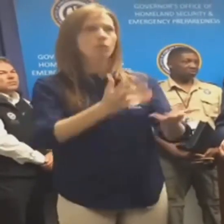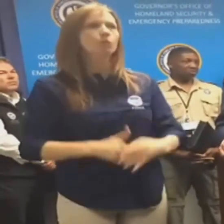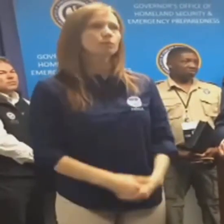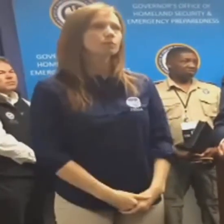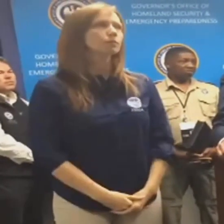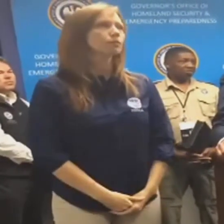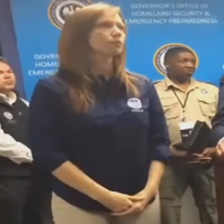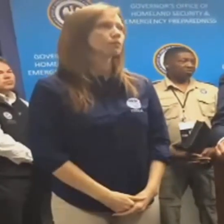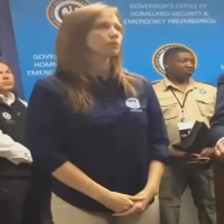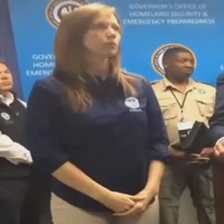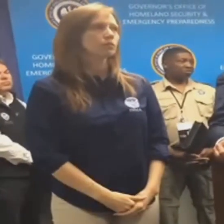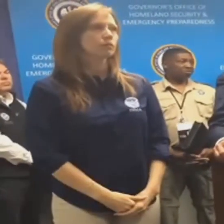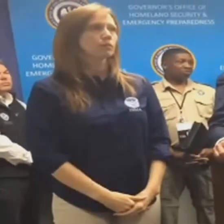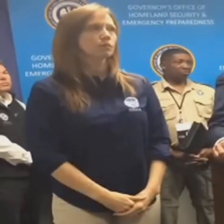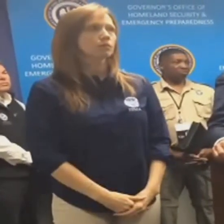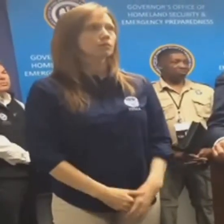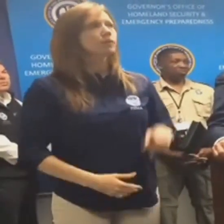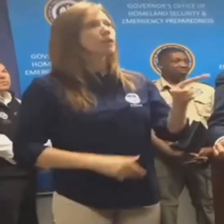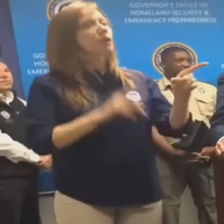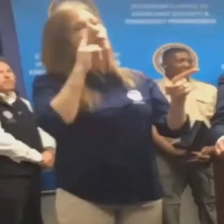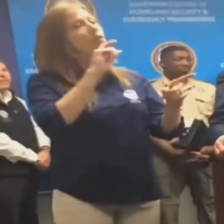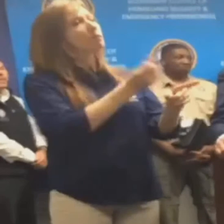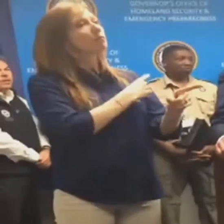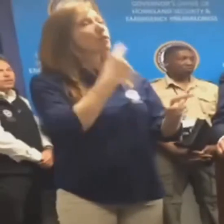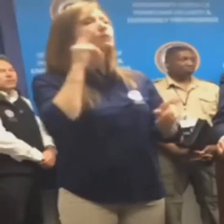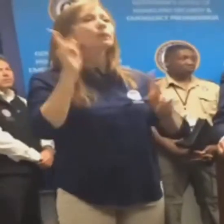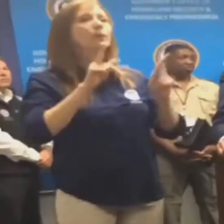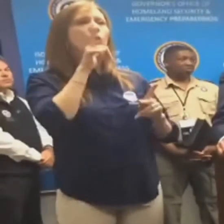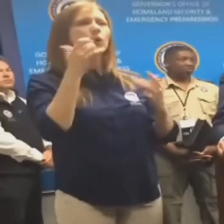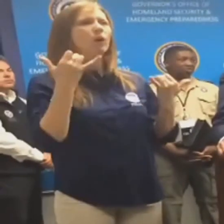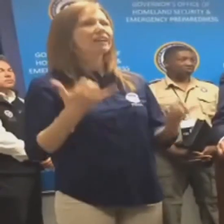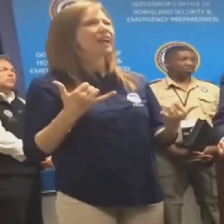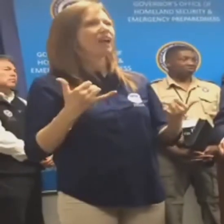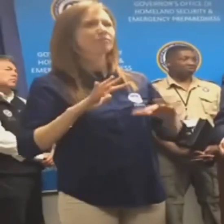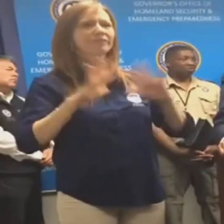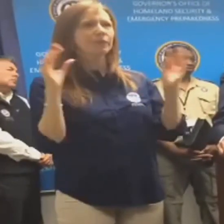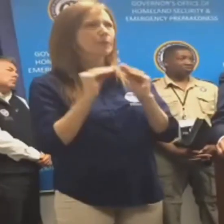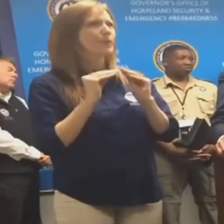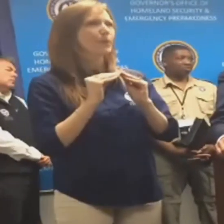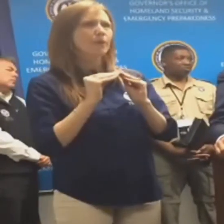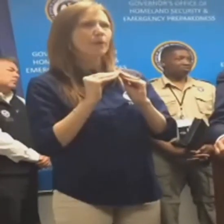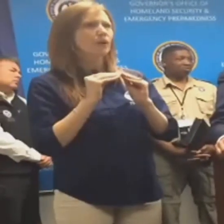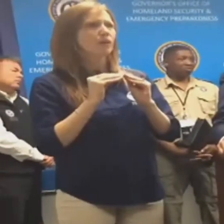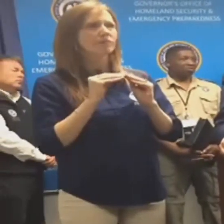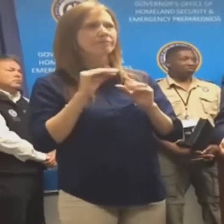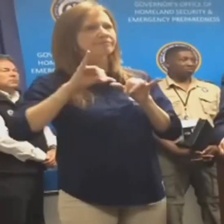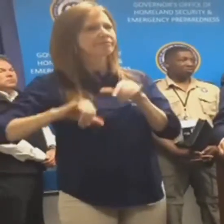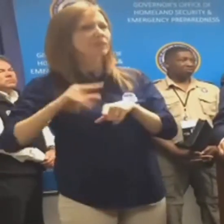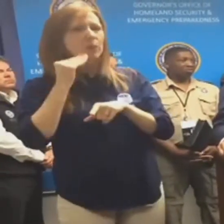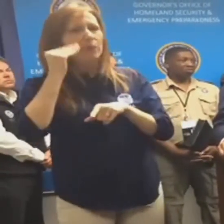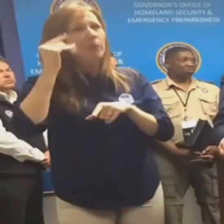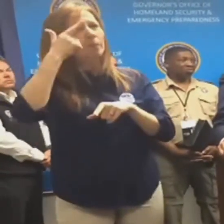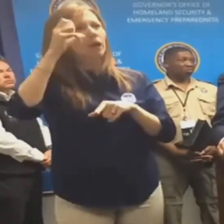that change, we will issue, and we will give you all a heads up as soon as that happens. And for the people who are still displaced